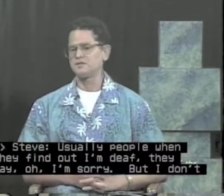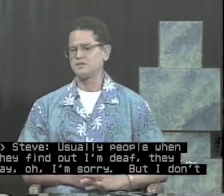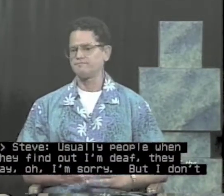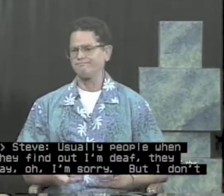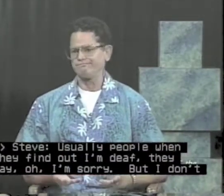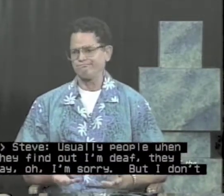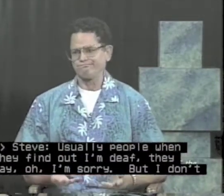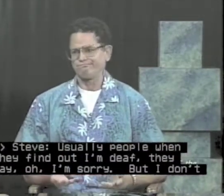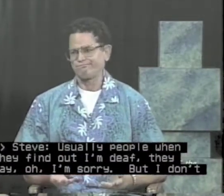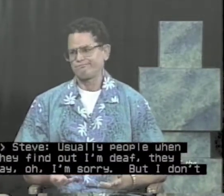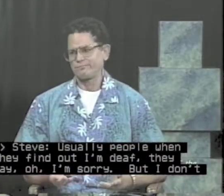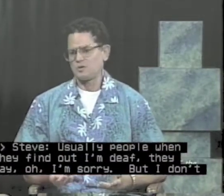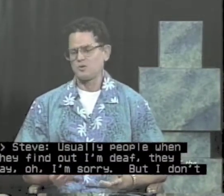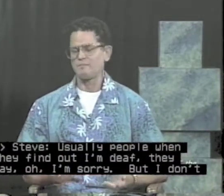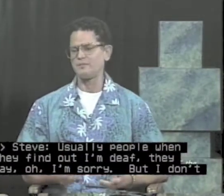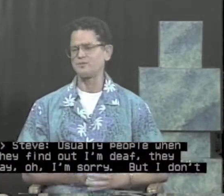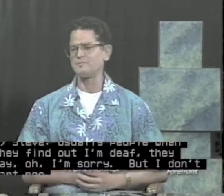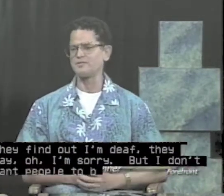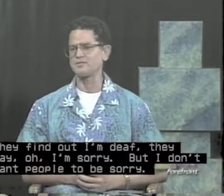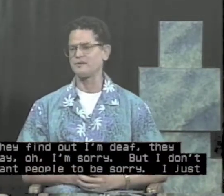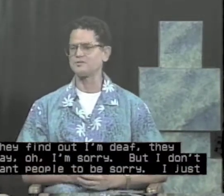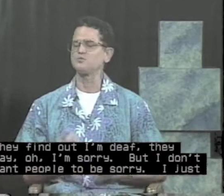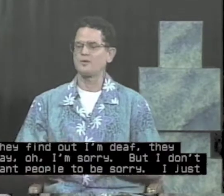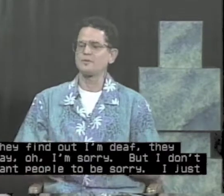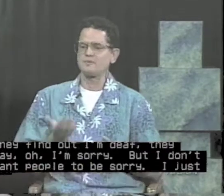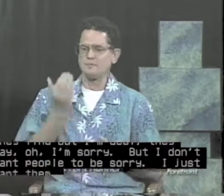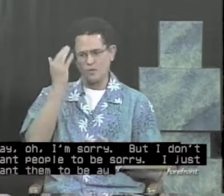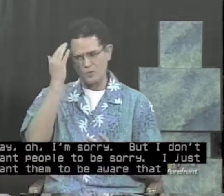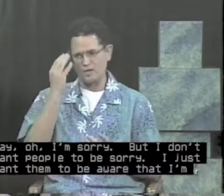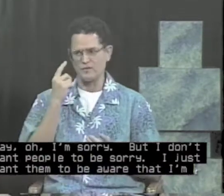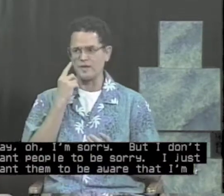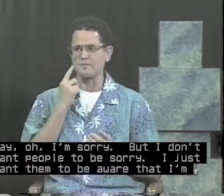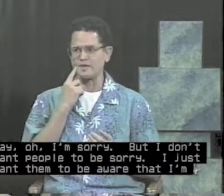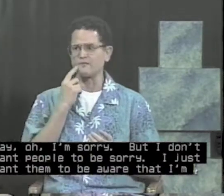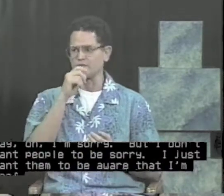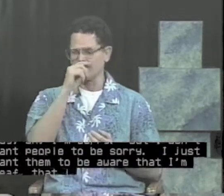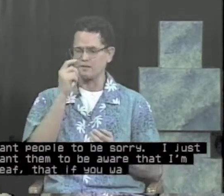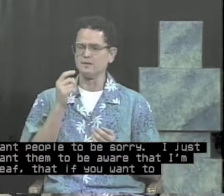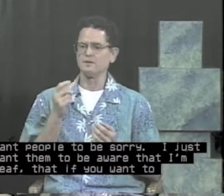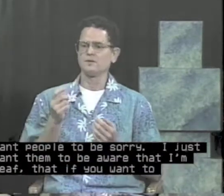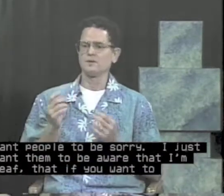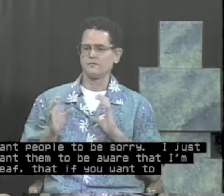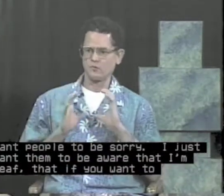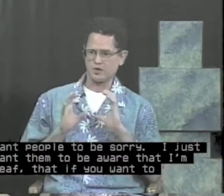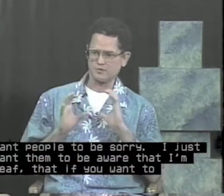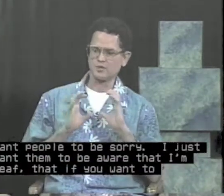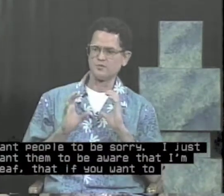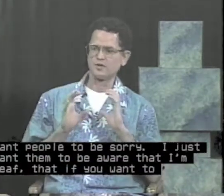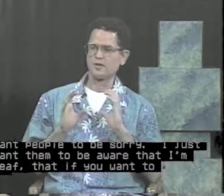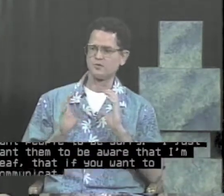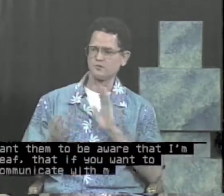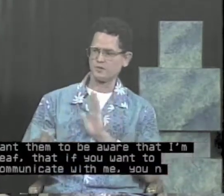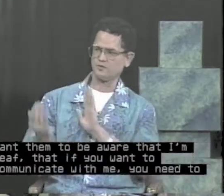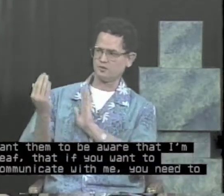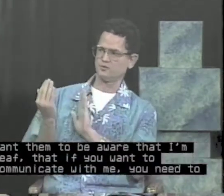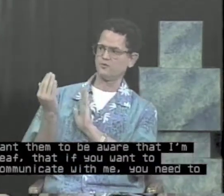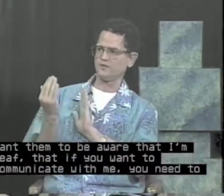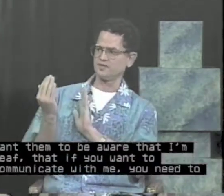I don't want people to be sorry. I just want them to be aware that I'm deaf. That if you want to communicate with me, you need to face